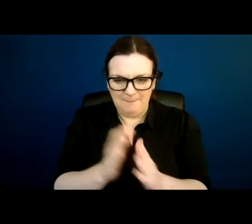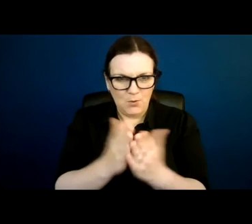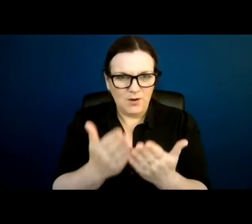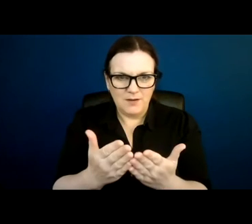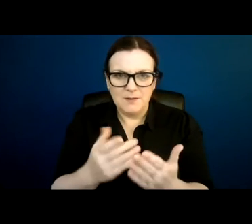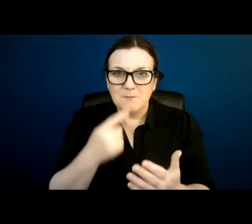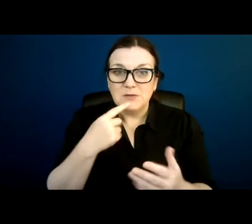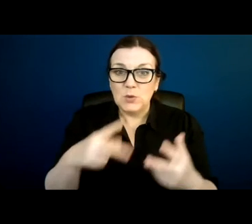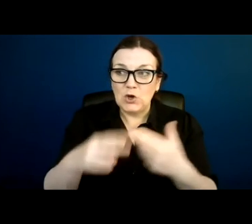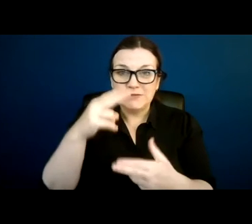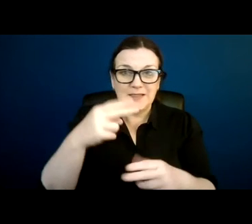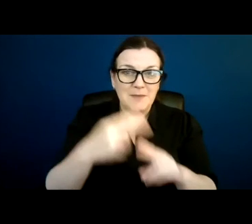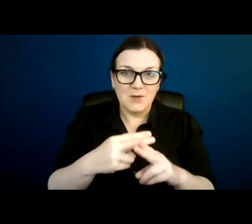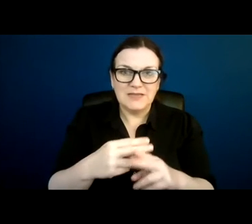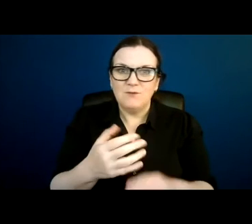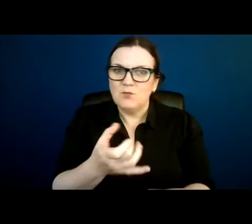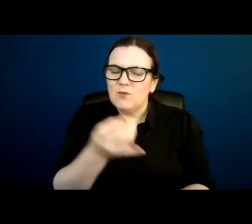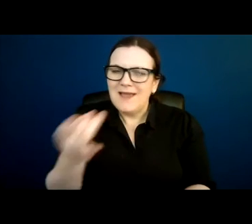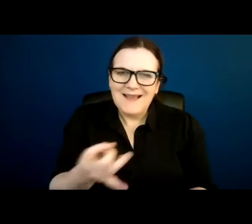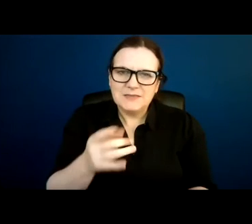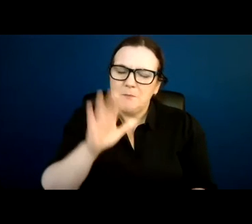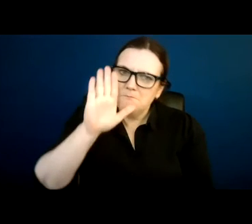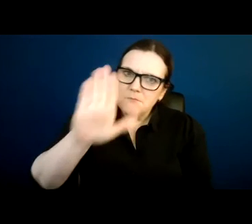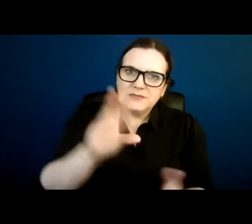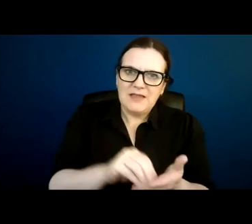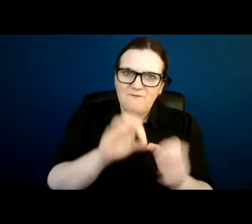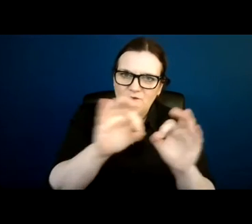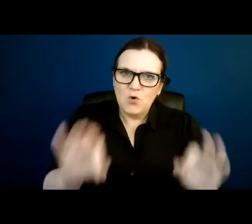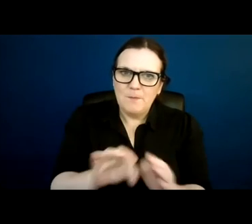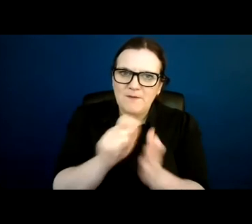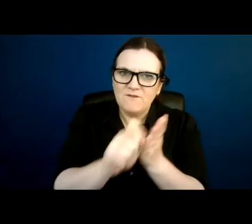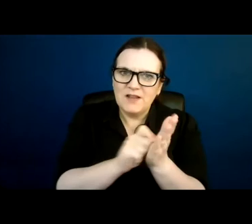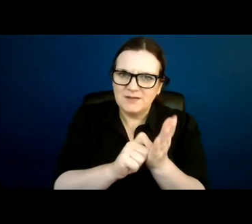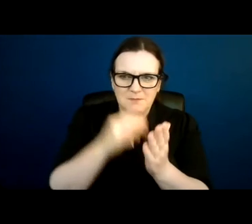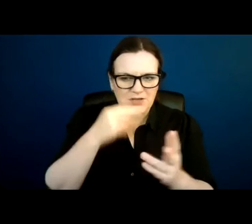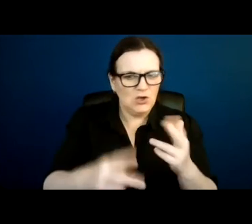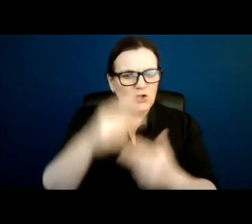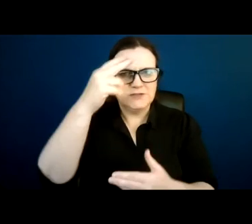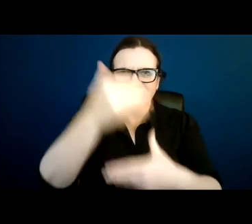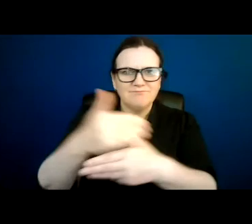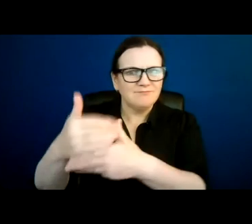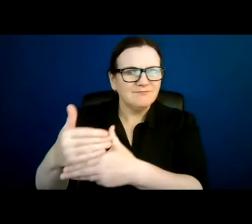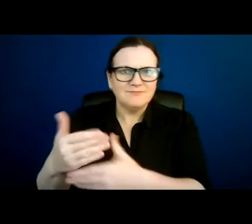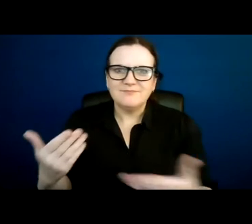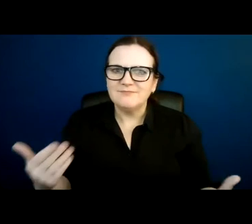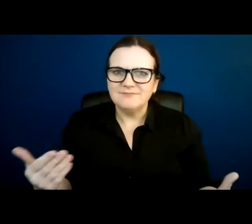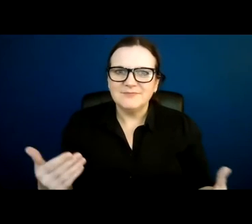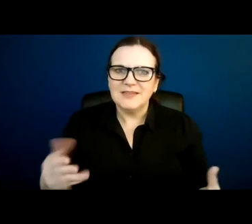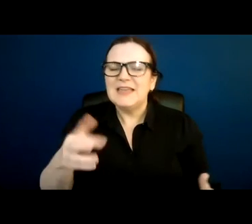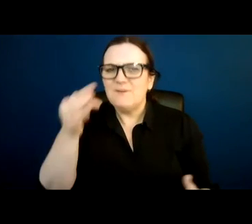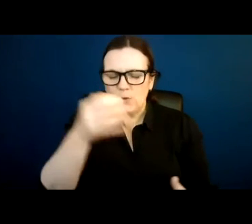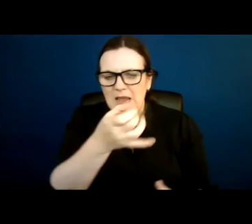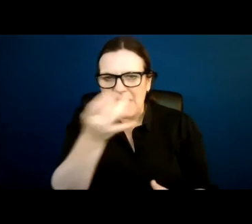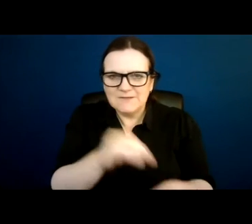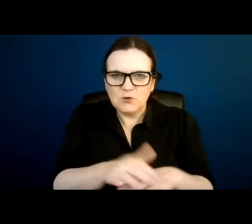we're cutting them out when we require a form. We are cutting them out when we require specific methodologies.